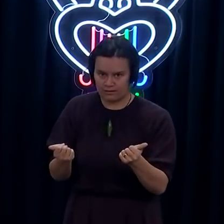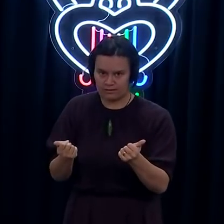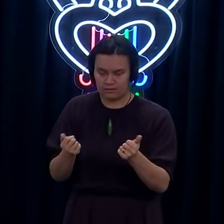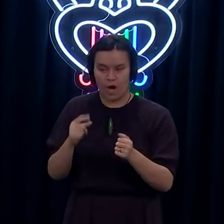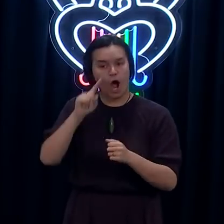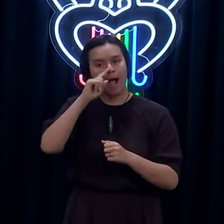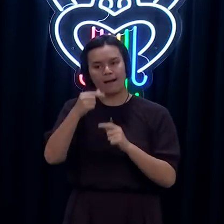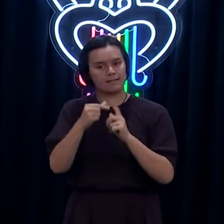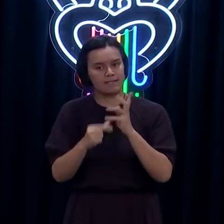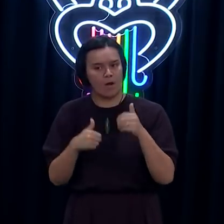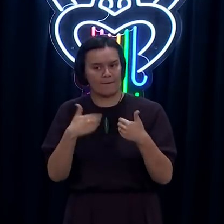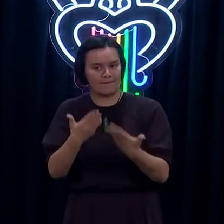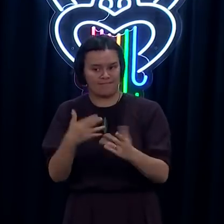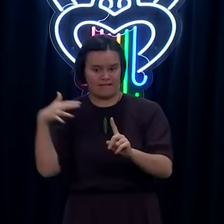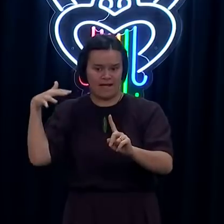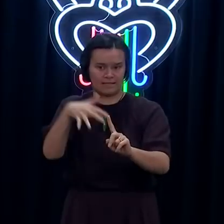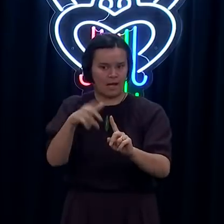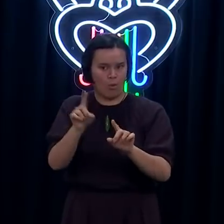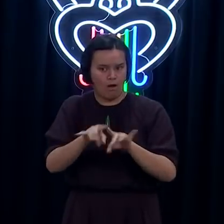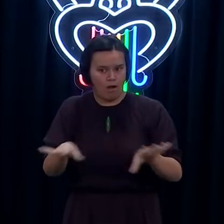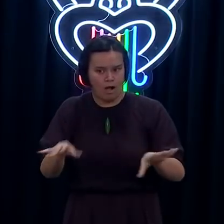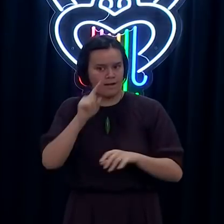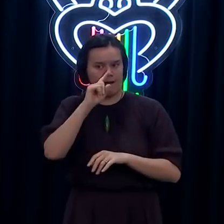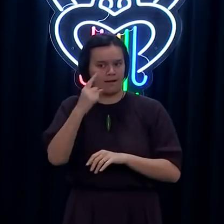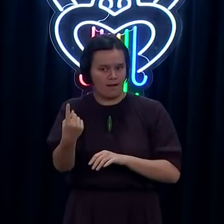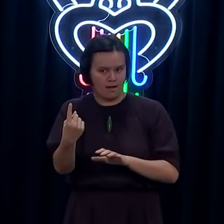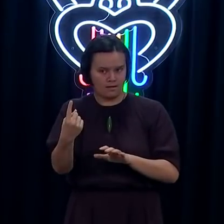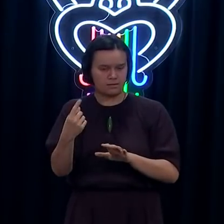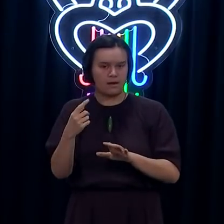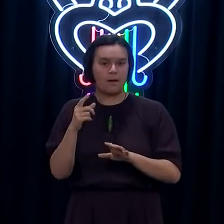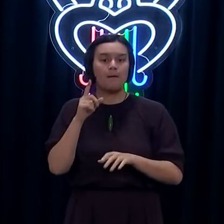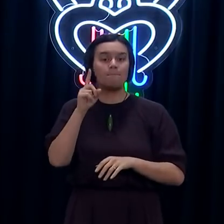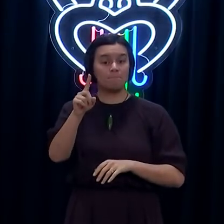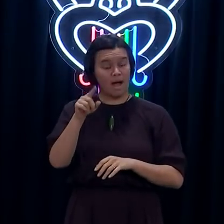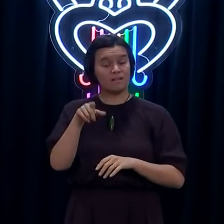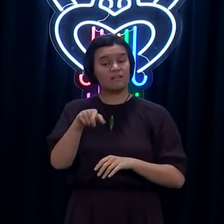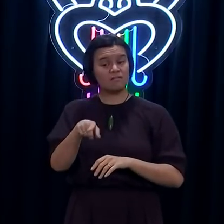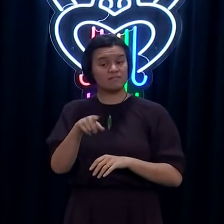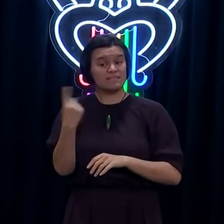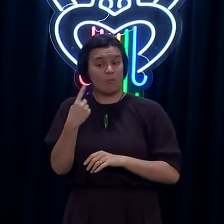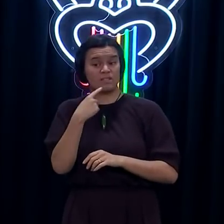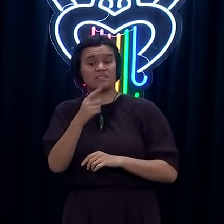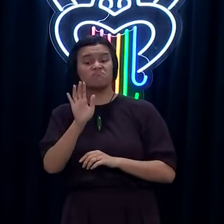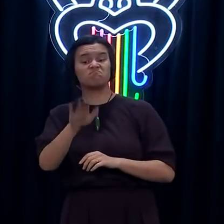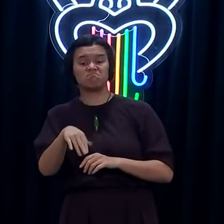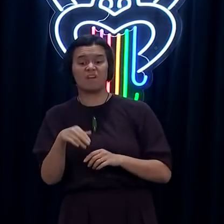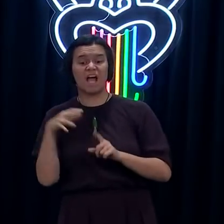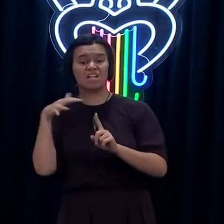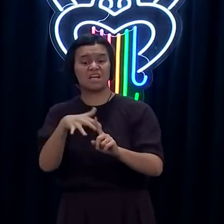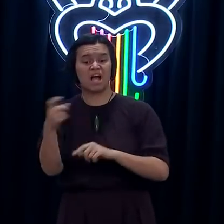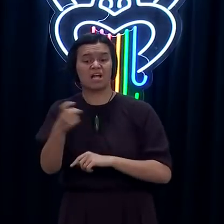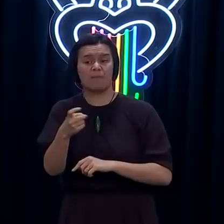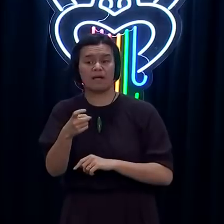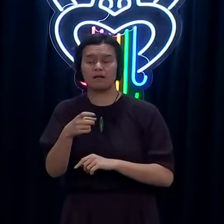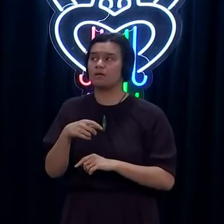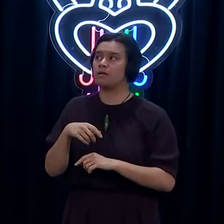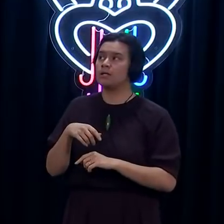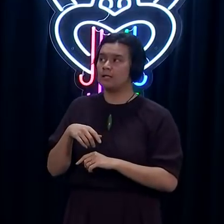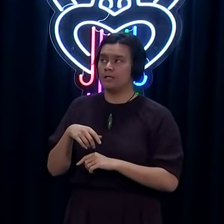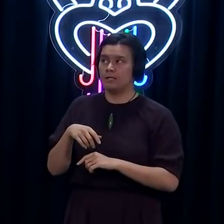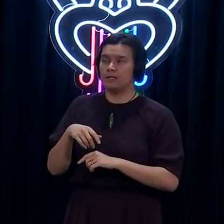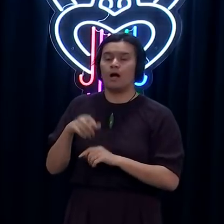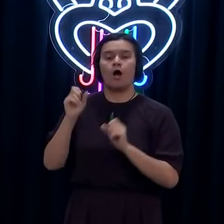although we really do support the decision that was ultimately made by New Zealand cricket to bring the team home.